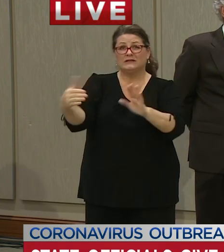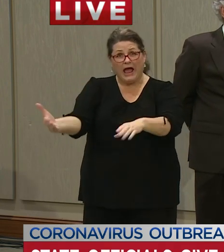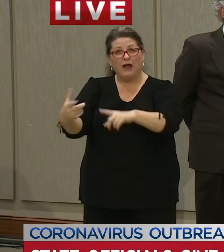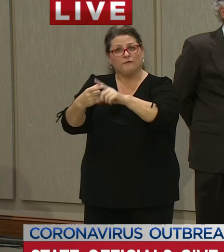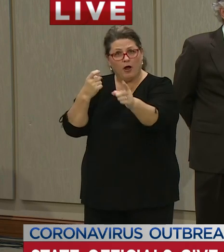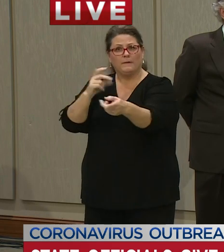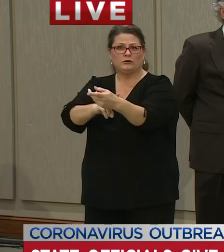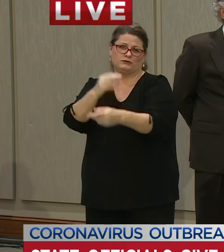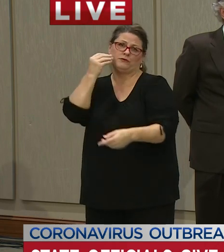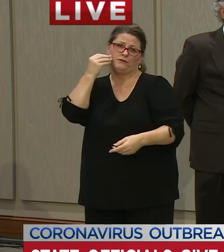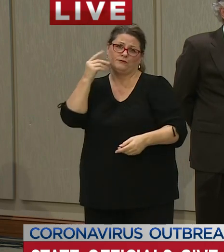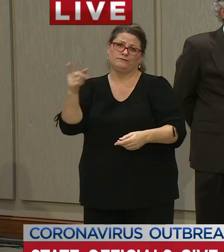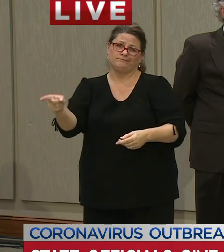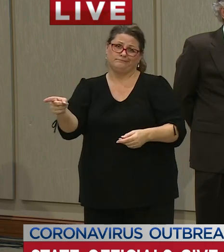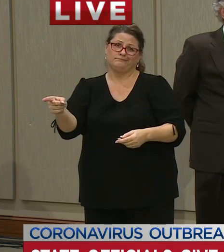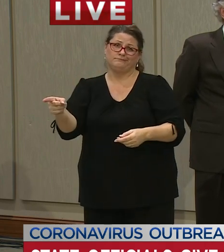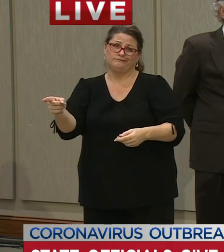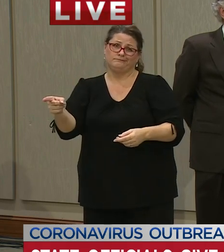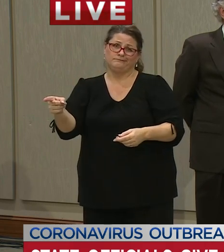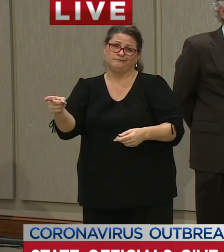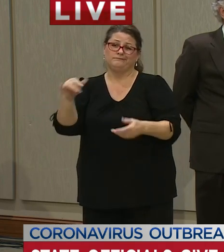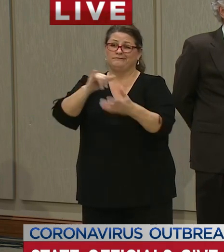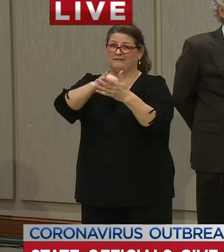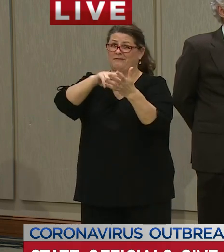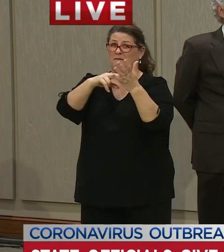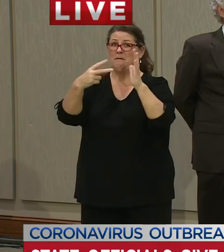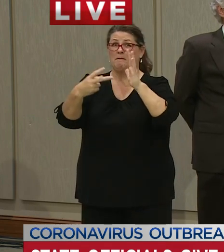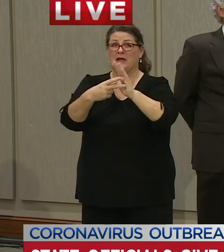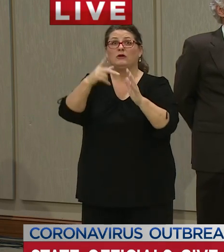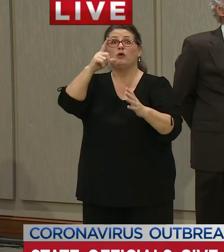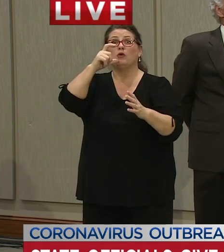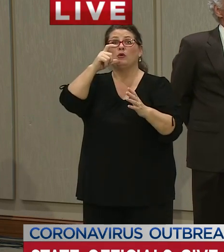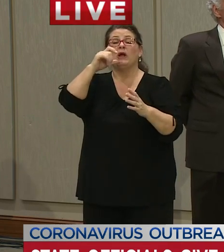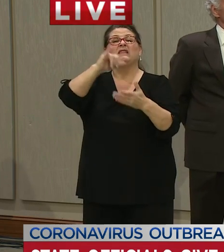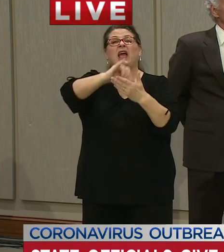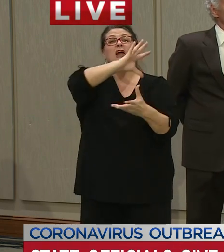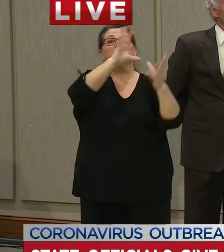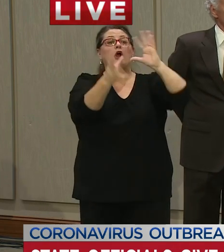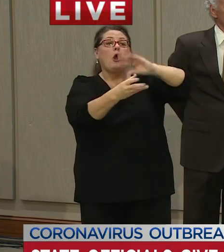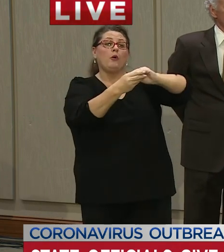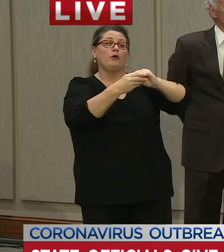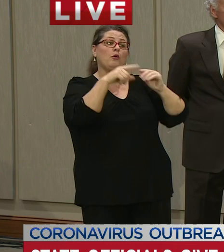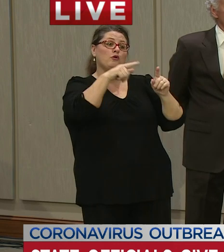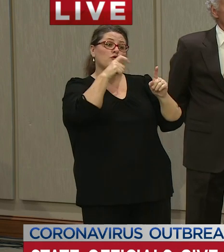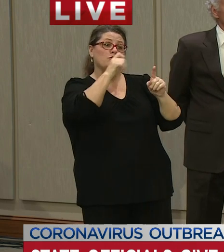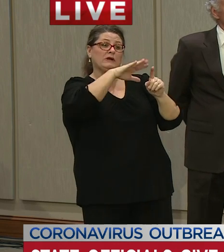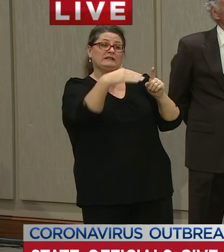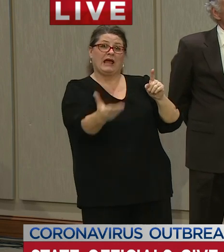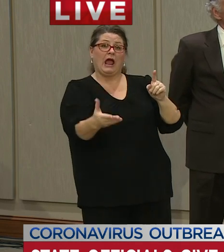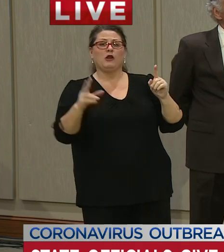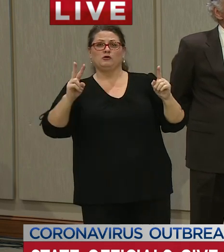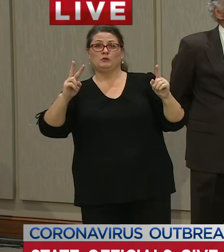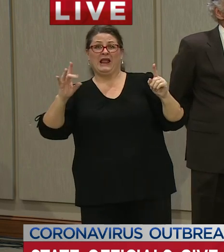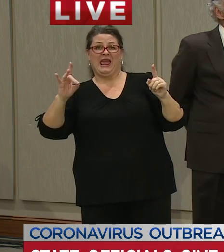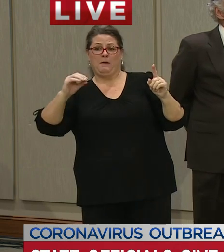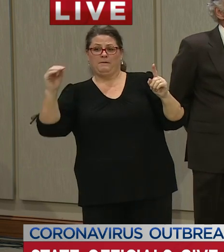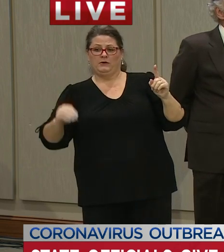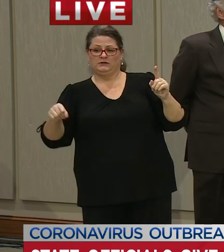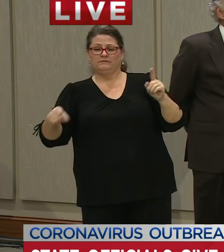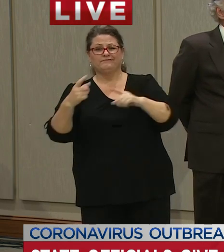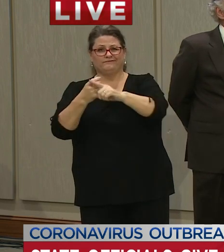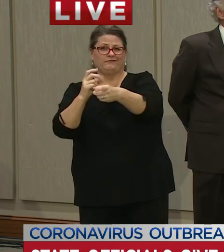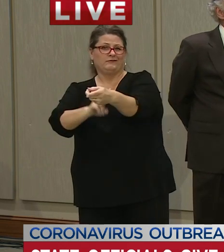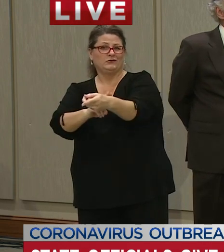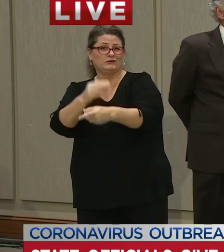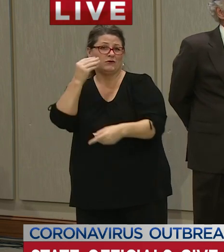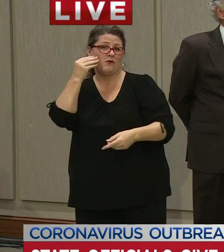representing 28 percent of all those who have died from COVID-19 infection in our state to